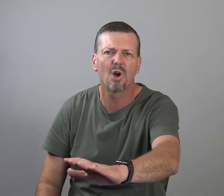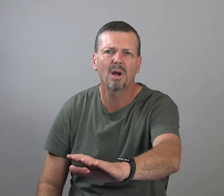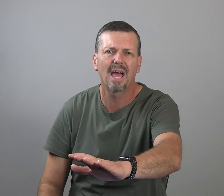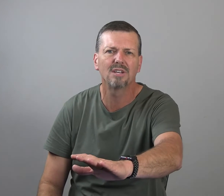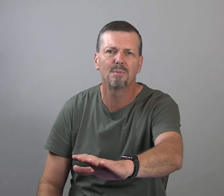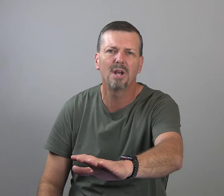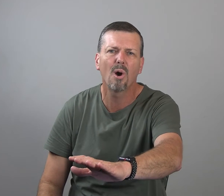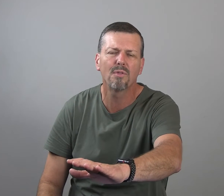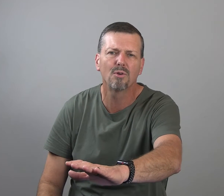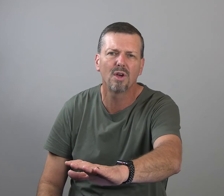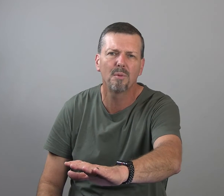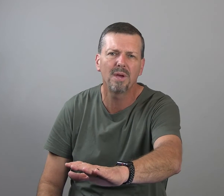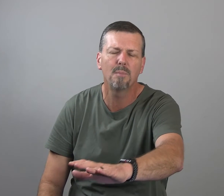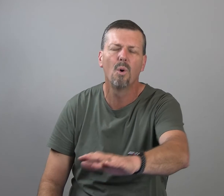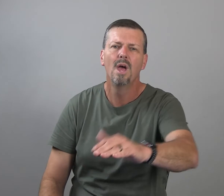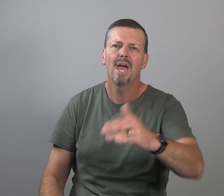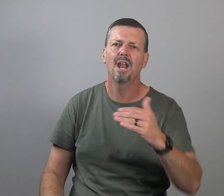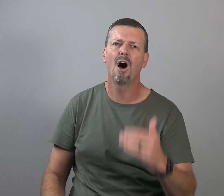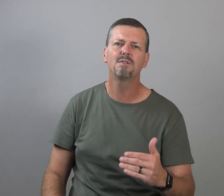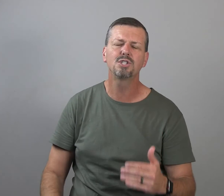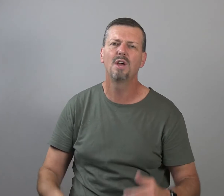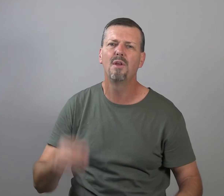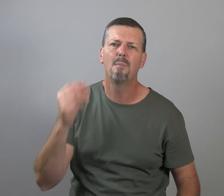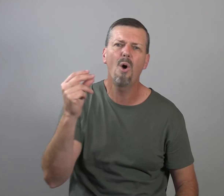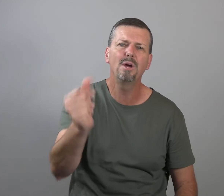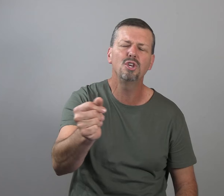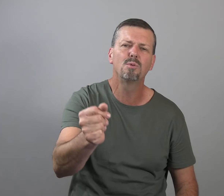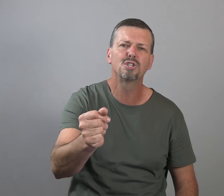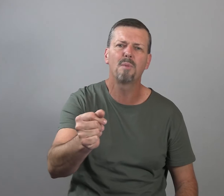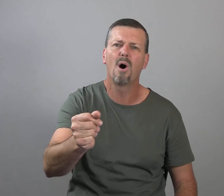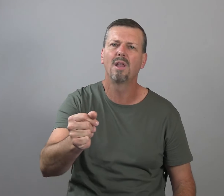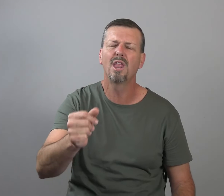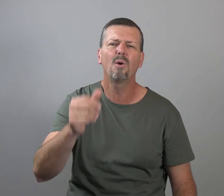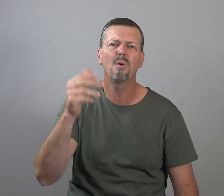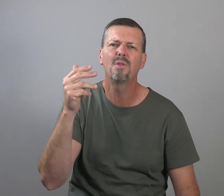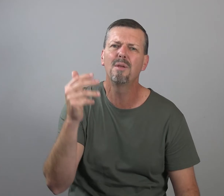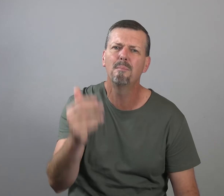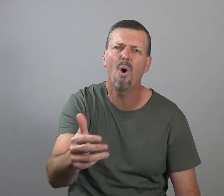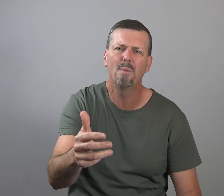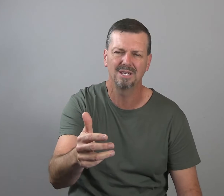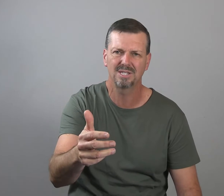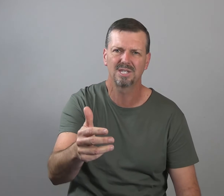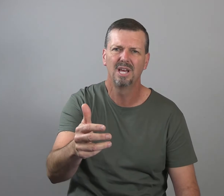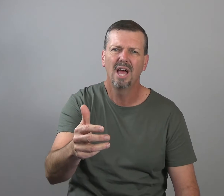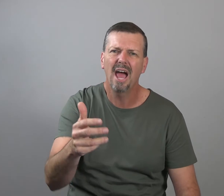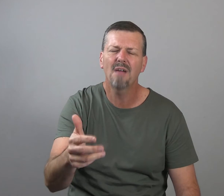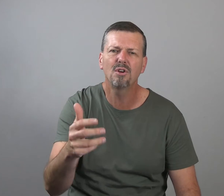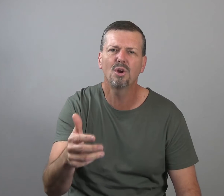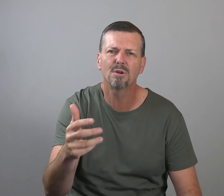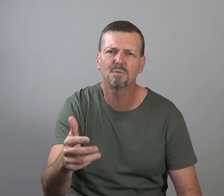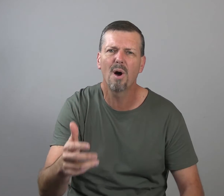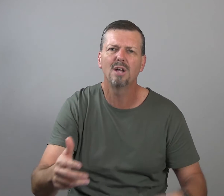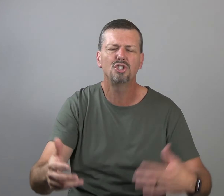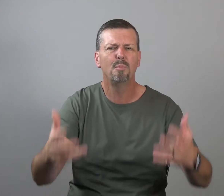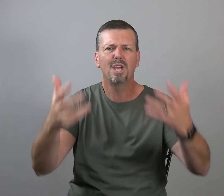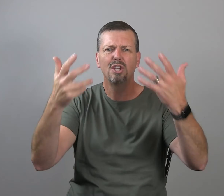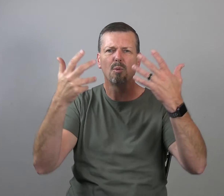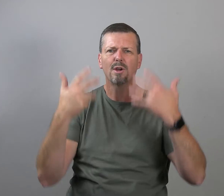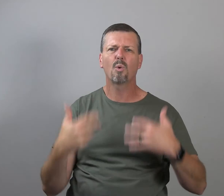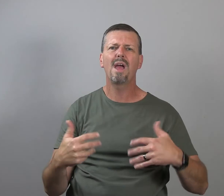sarcasm and hurt those other people? And all of a sudden, the moment you respond, literally within moments after your response, you begin to regret